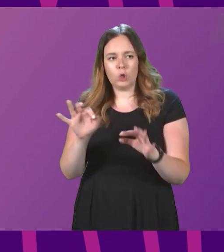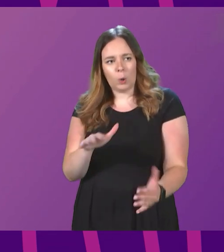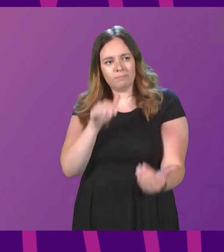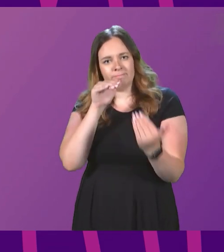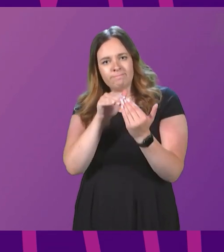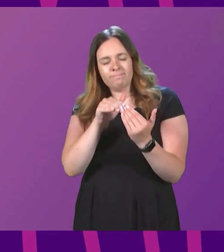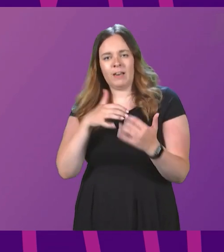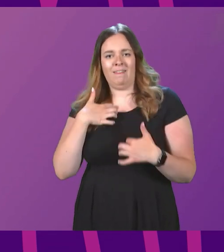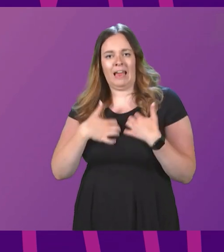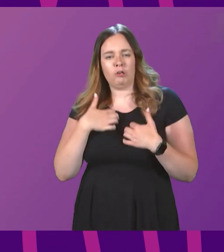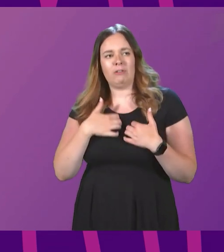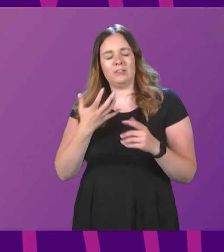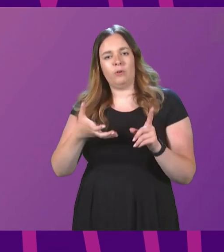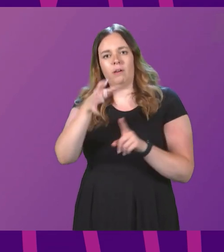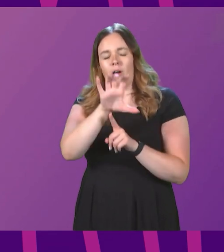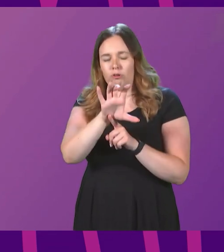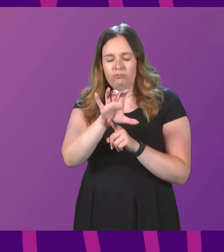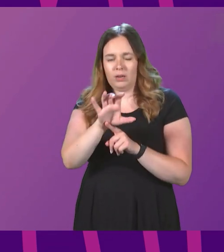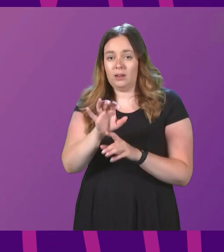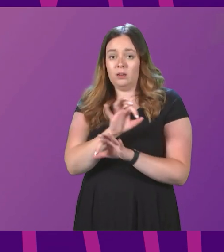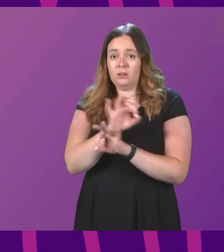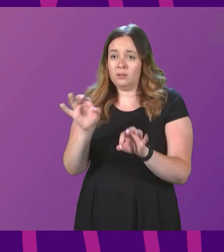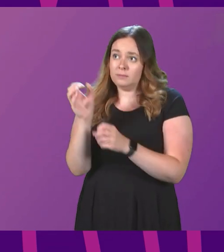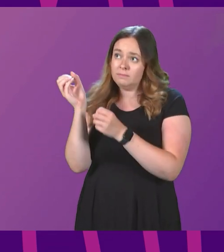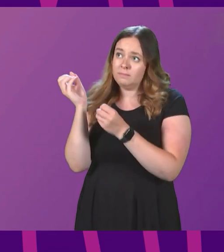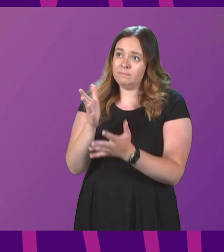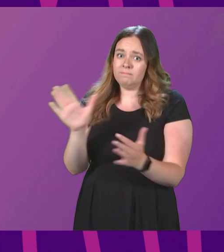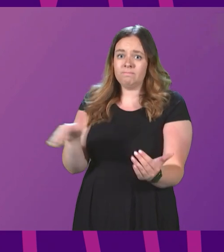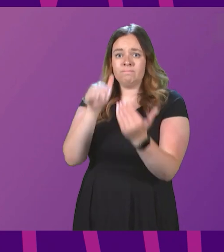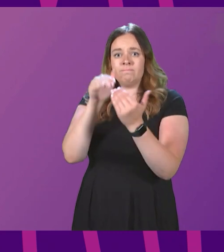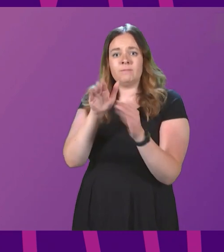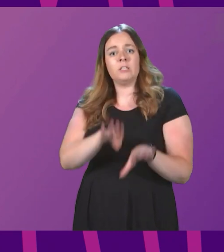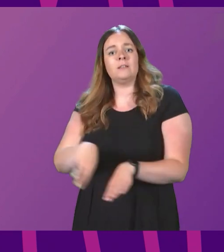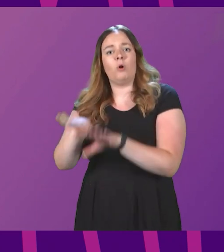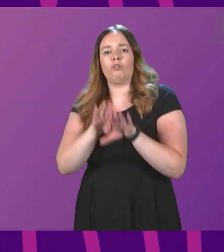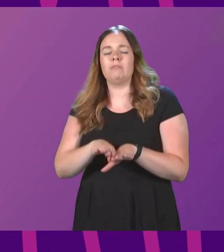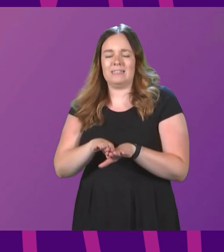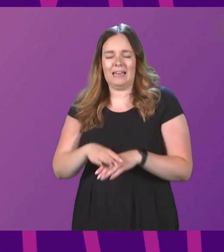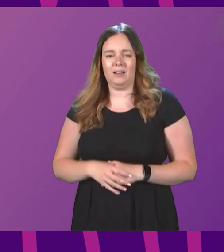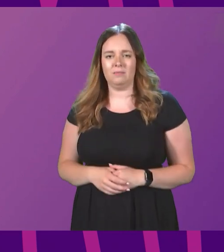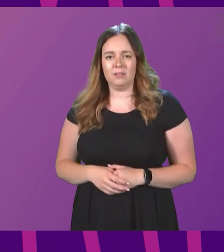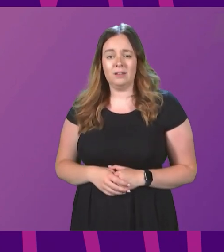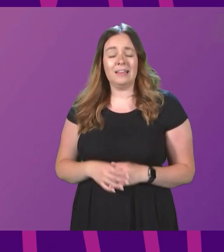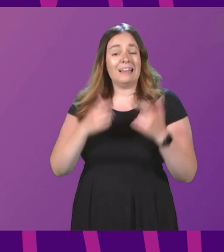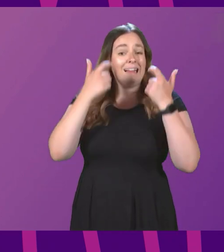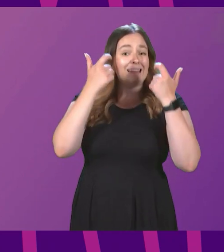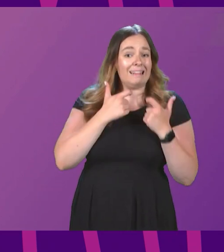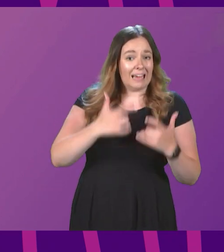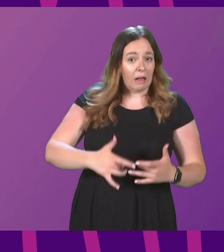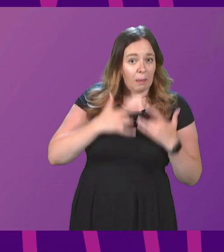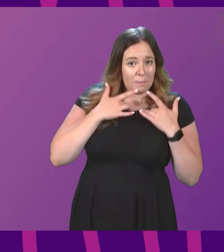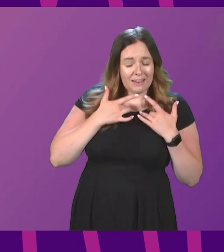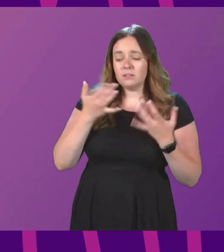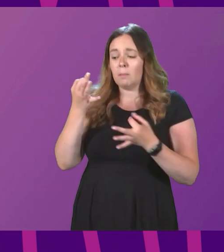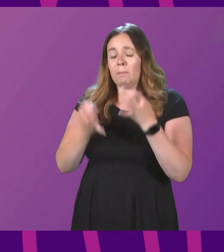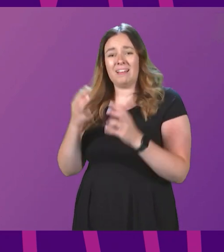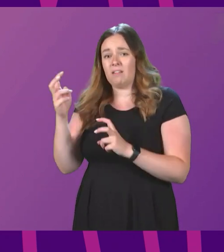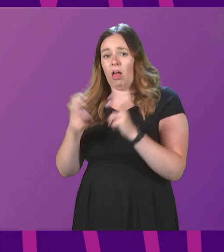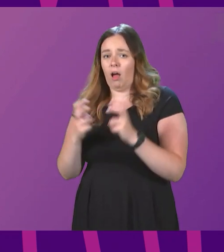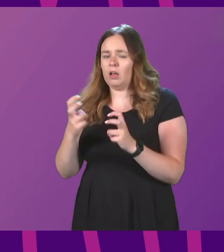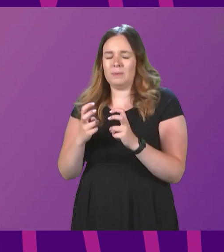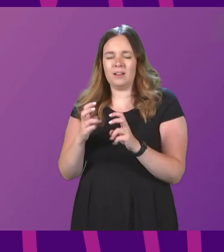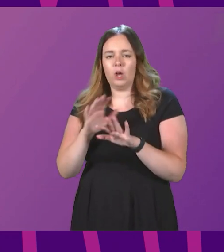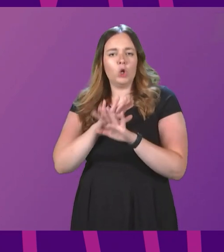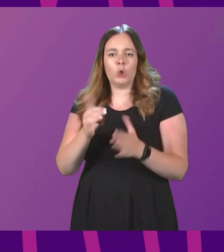of the country and none of it would serve democracy. The fact is, neither legal opinions nor political arguments will